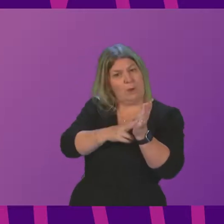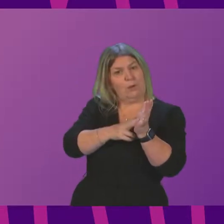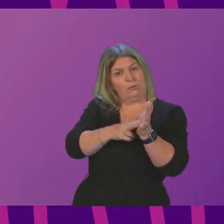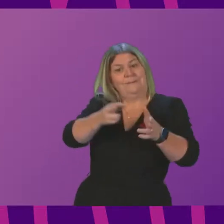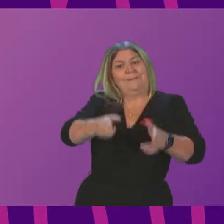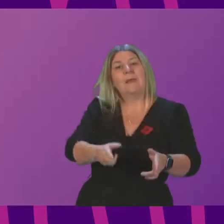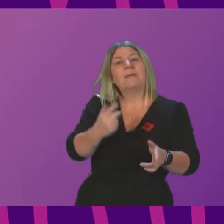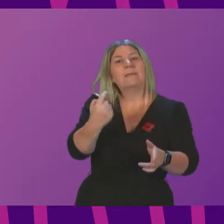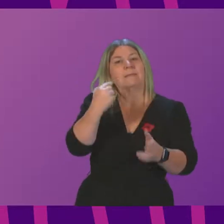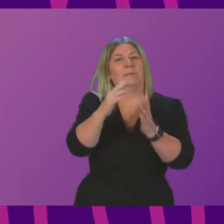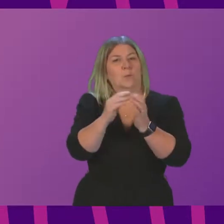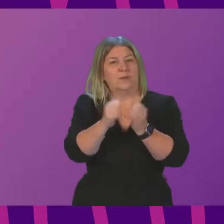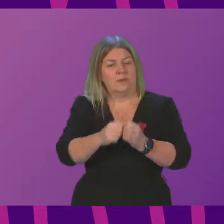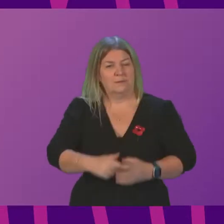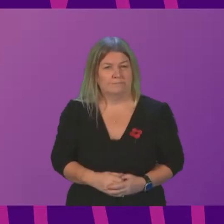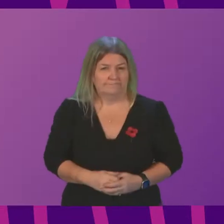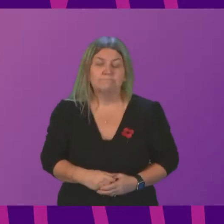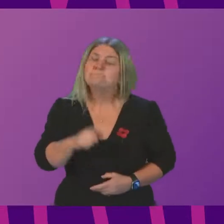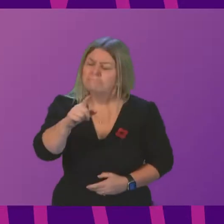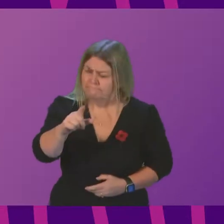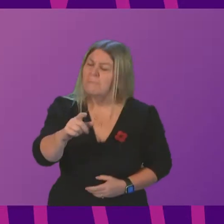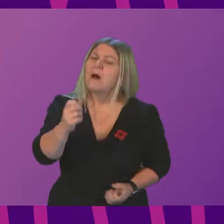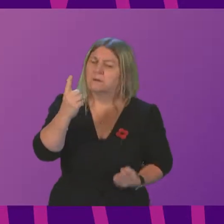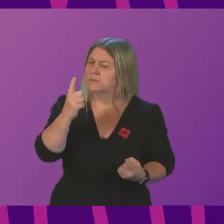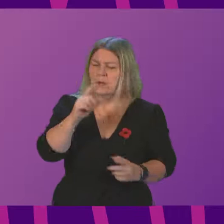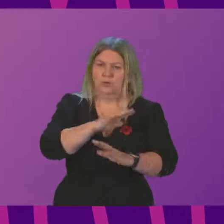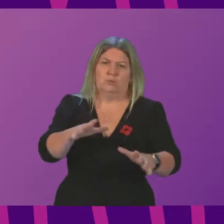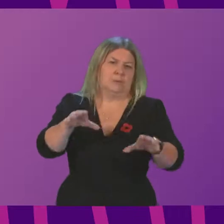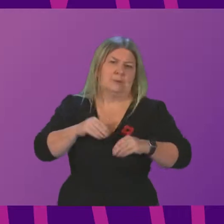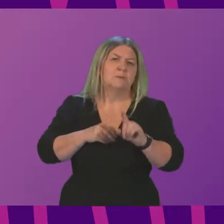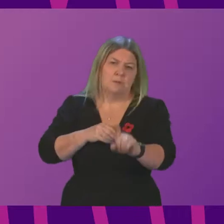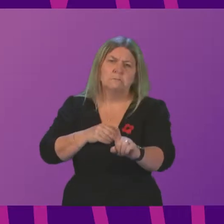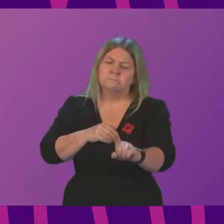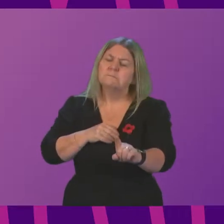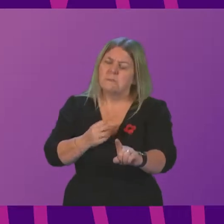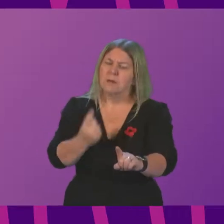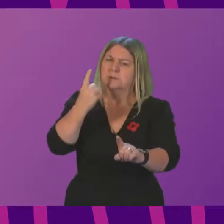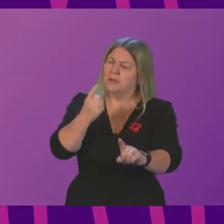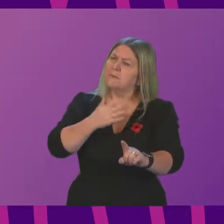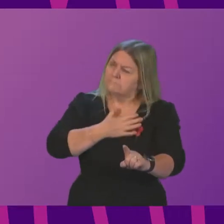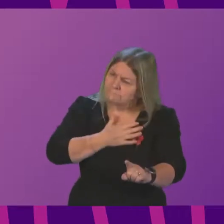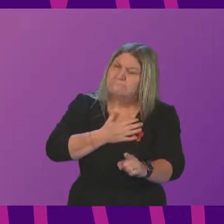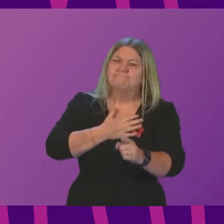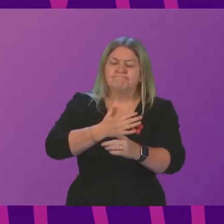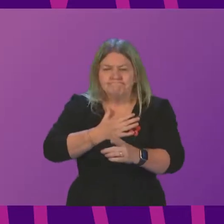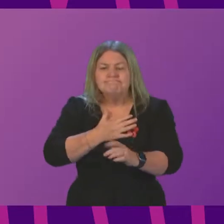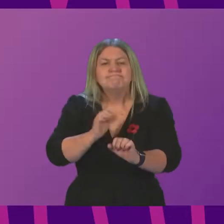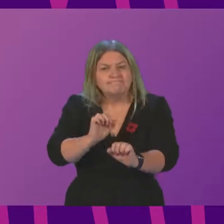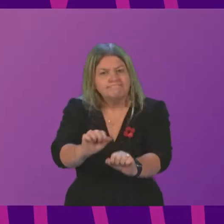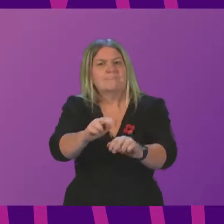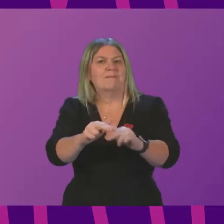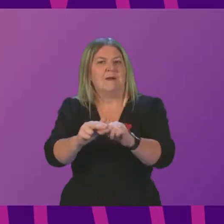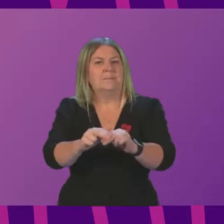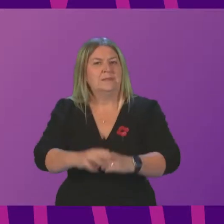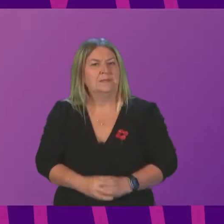is unacceptable and the matter is being investigated and I extend my sympathies to Mr Brown's family. Part of the reason